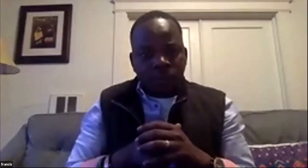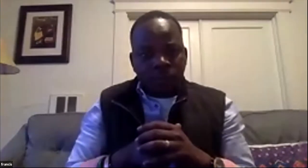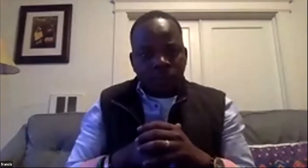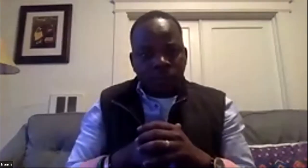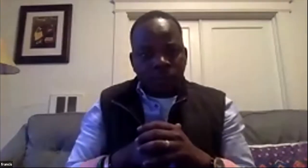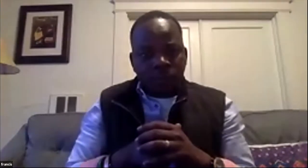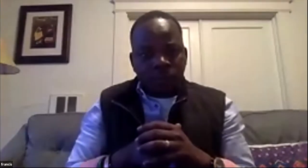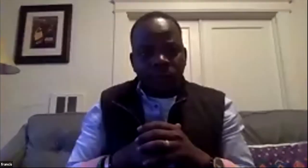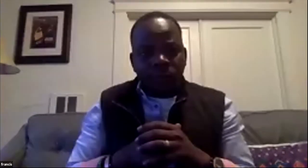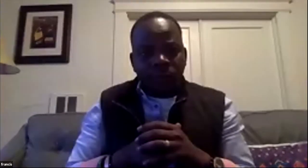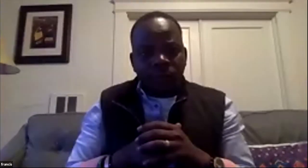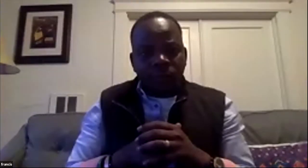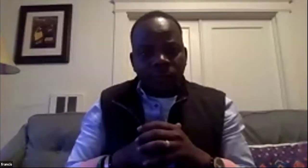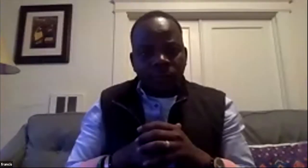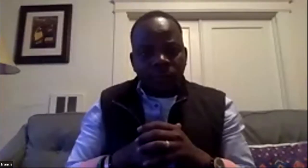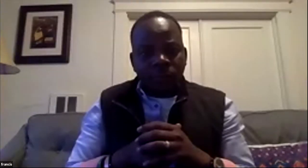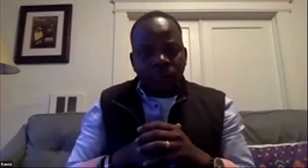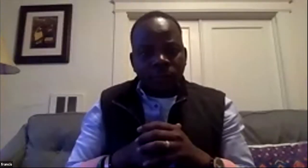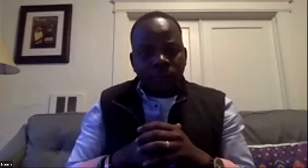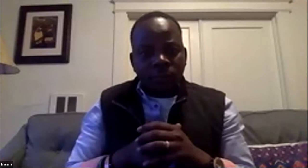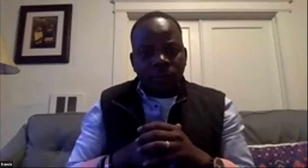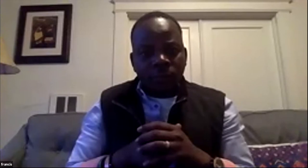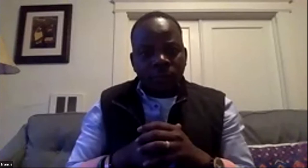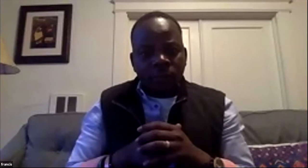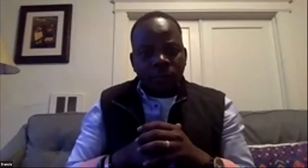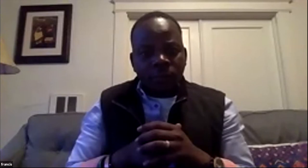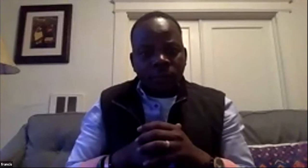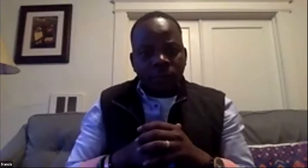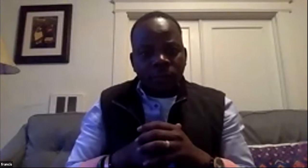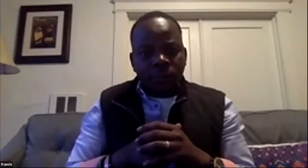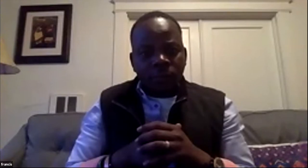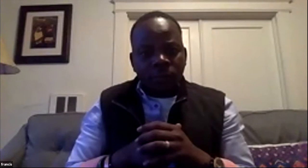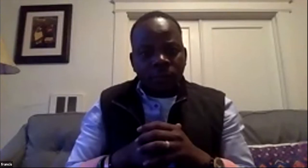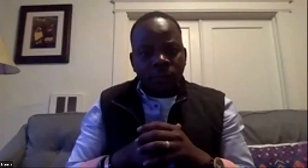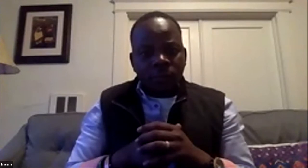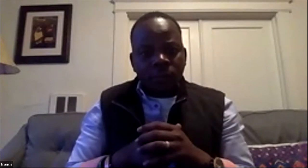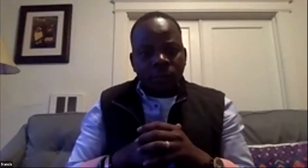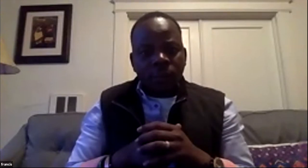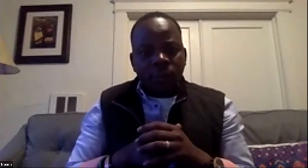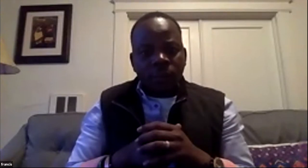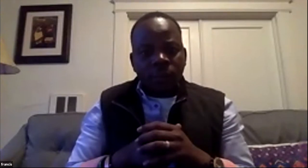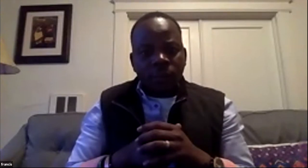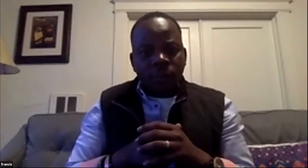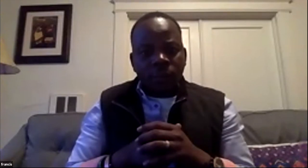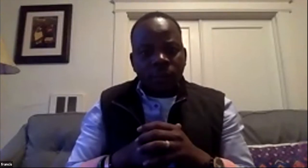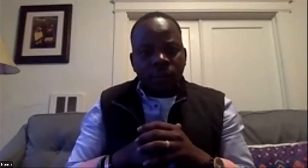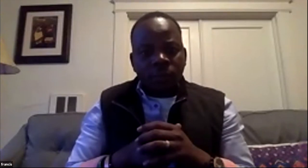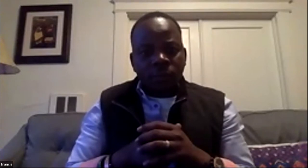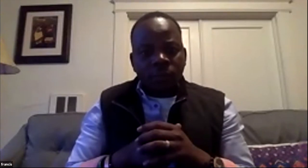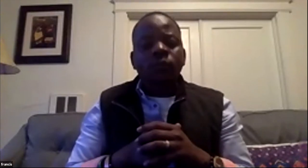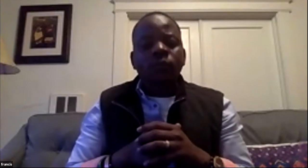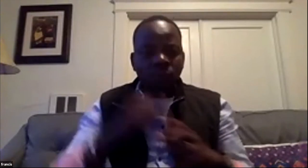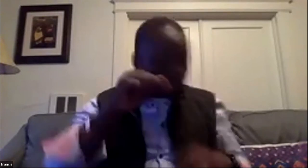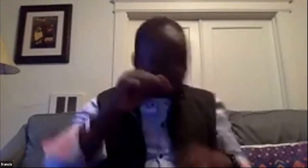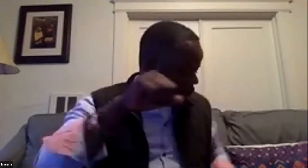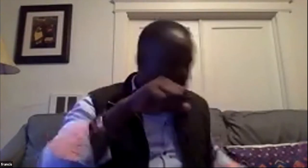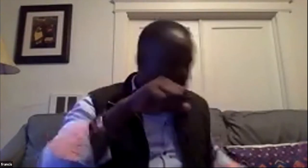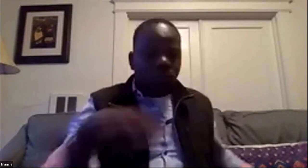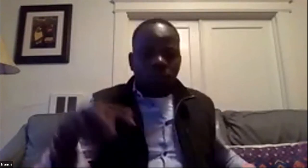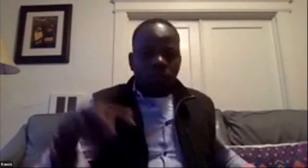have the martin luther king coalition group meeting um which is a lot of the community people that